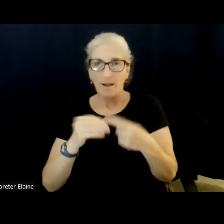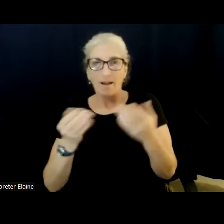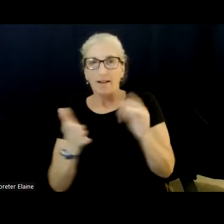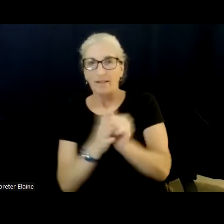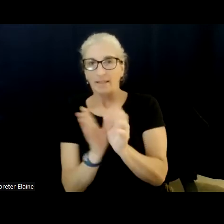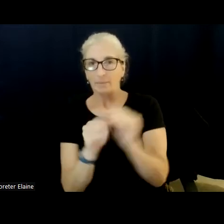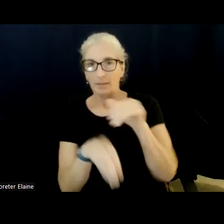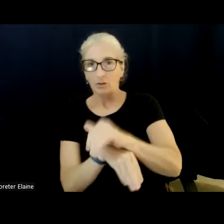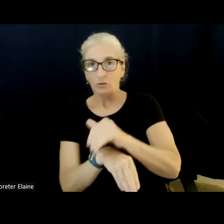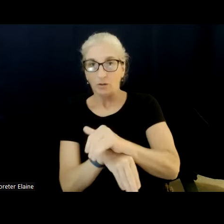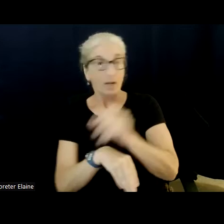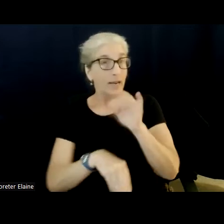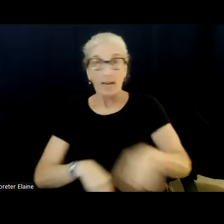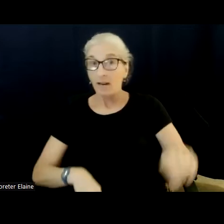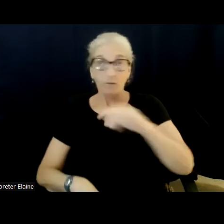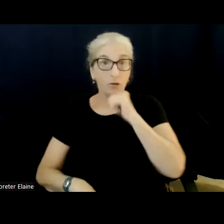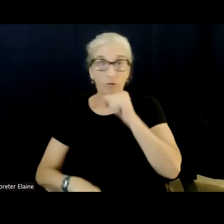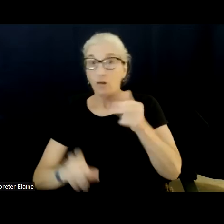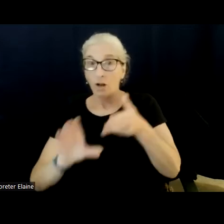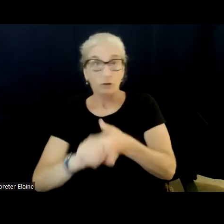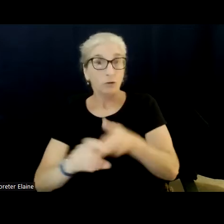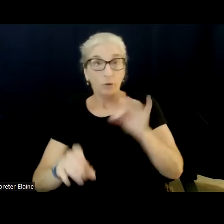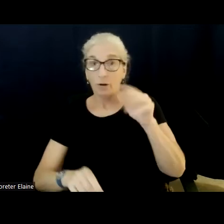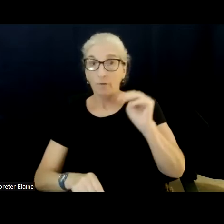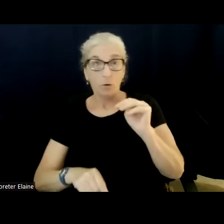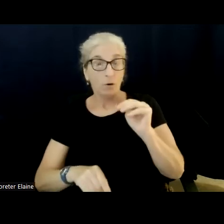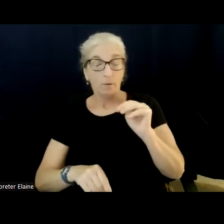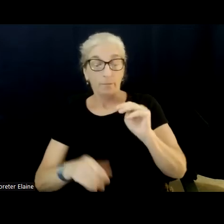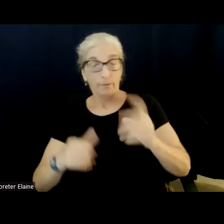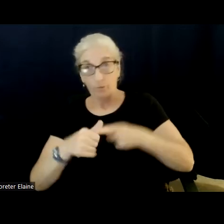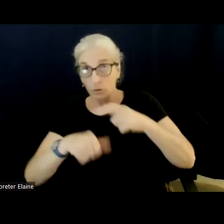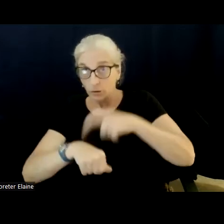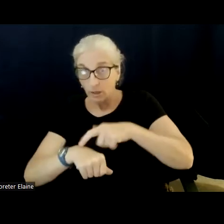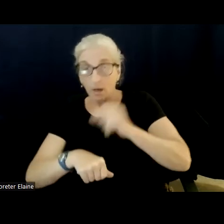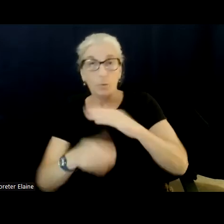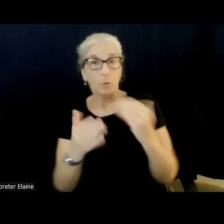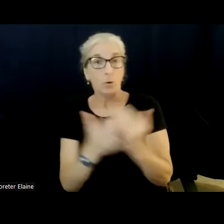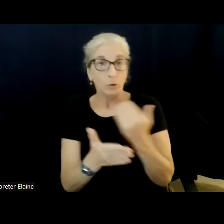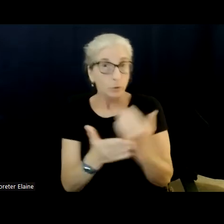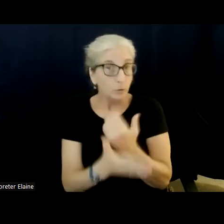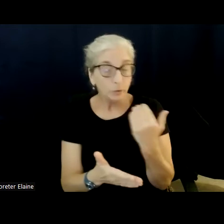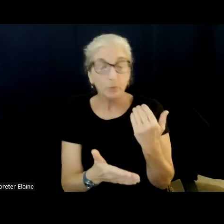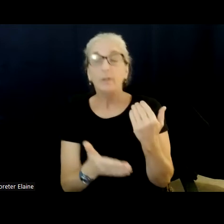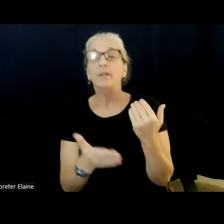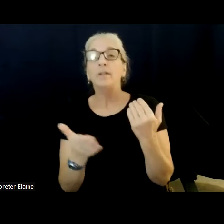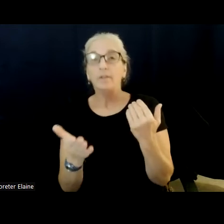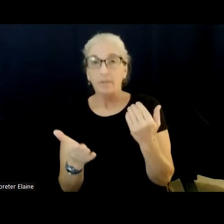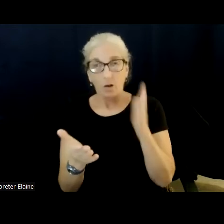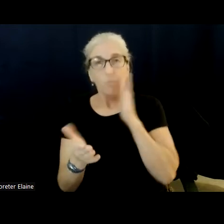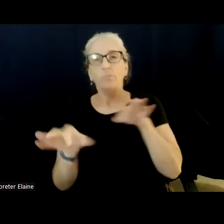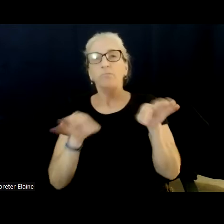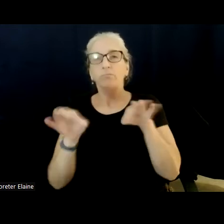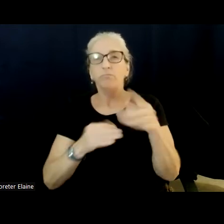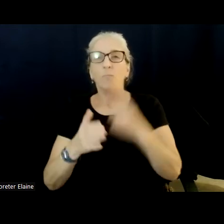forums in a while or who are new here. Let's give a quick reminder about how the structure goes. We'll give each candidate a chance to answer every